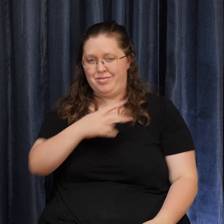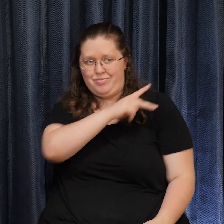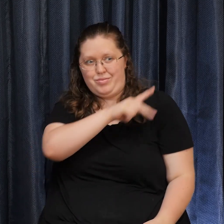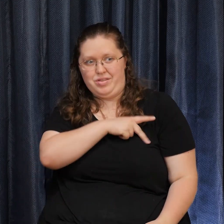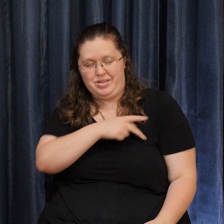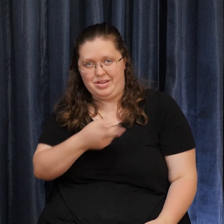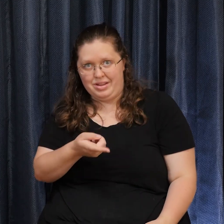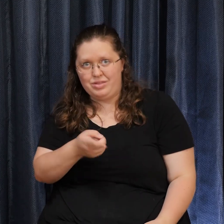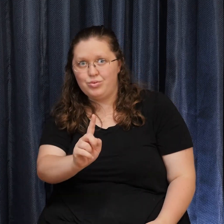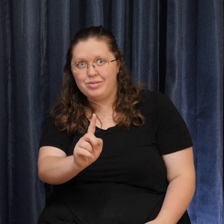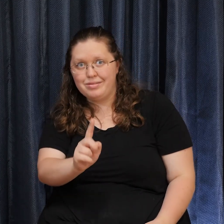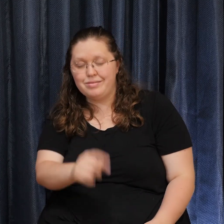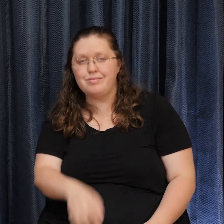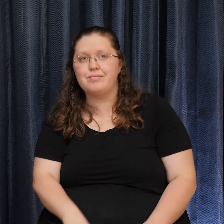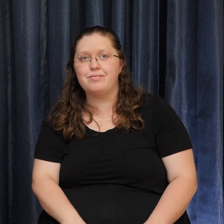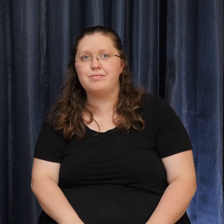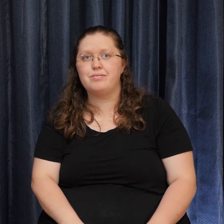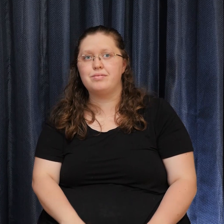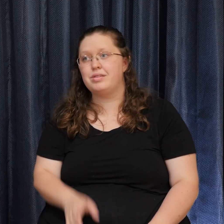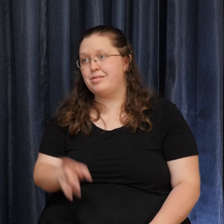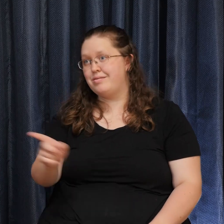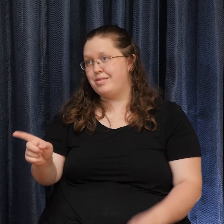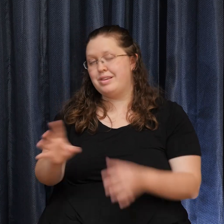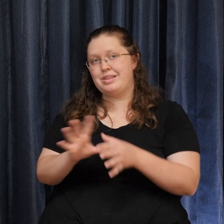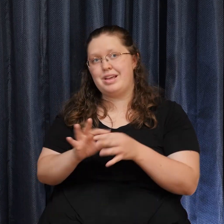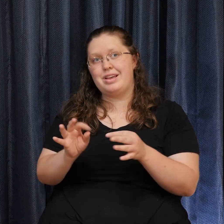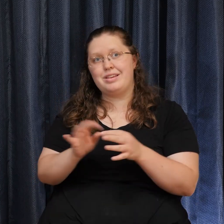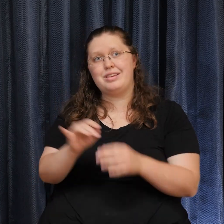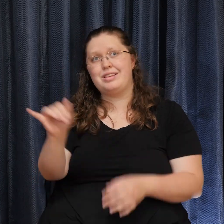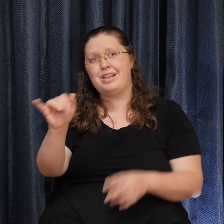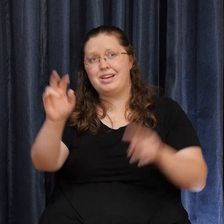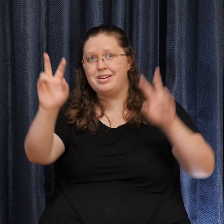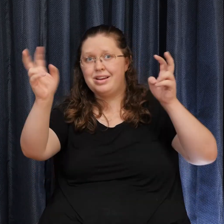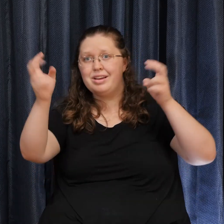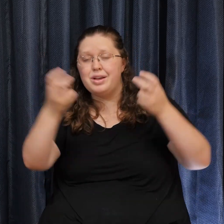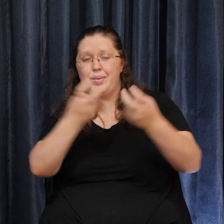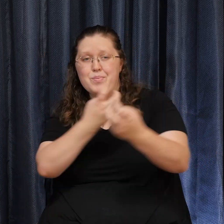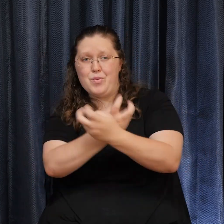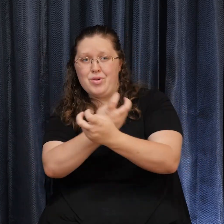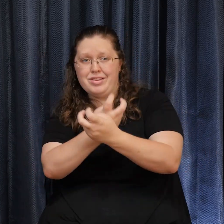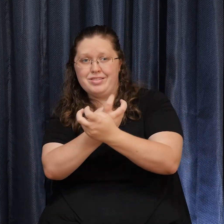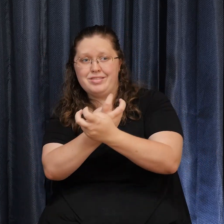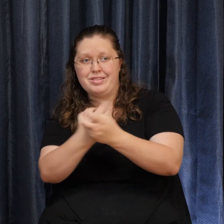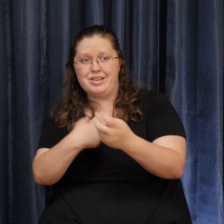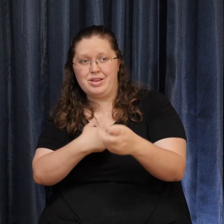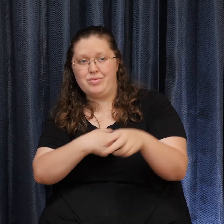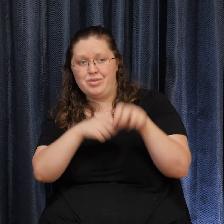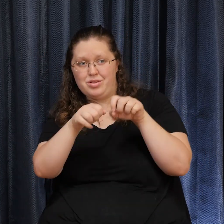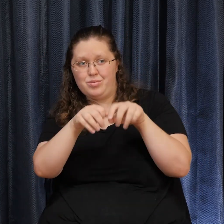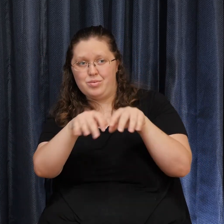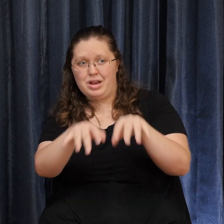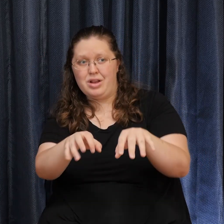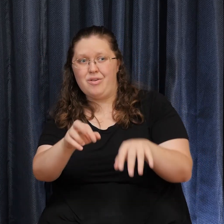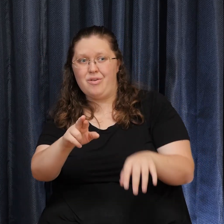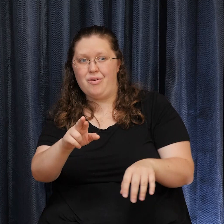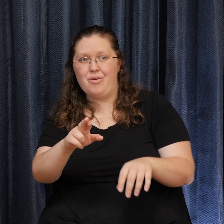like As he says A poison That we hand out Or that we take Ourselves But when we are Willing To